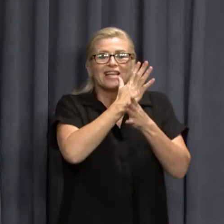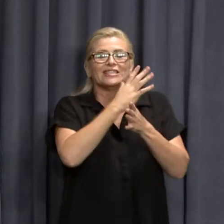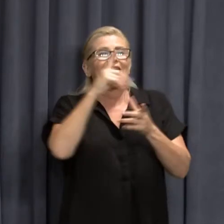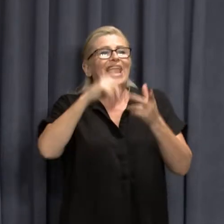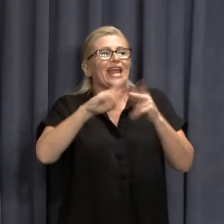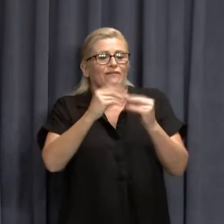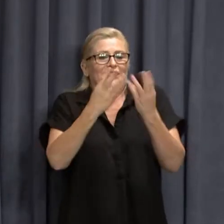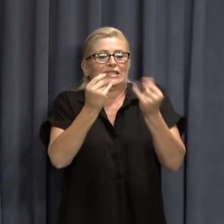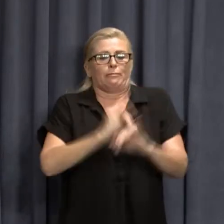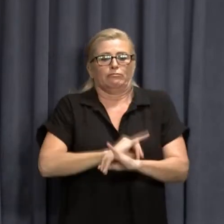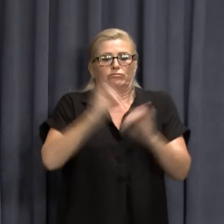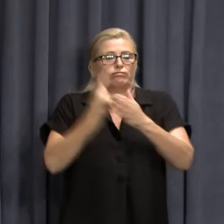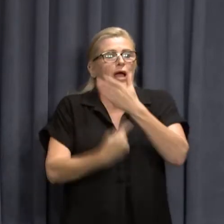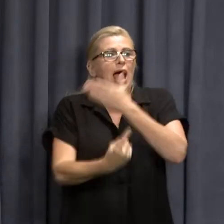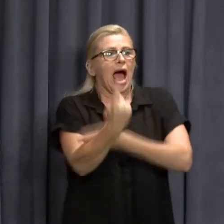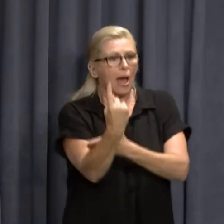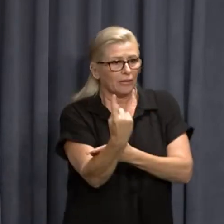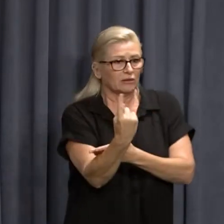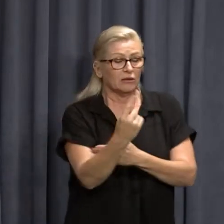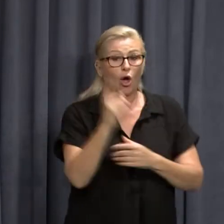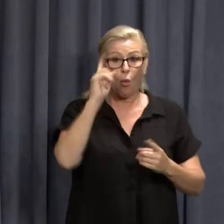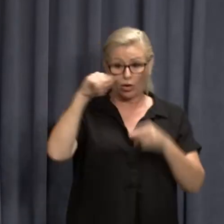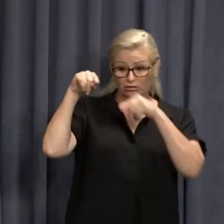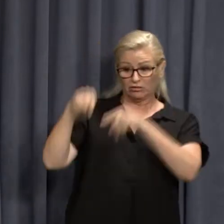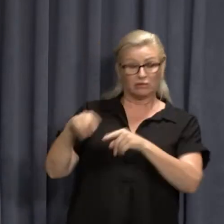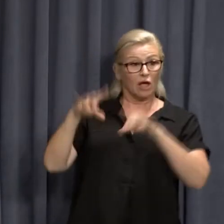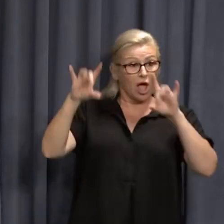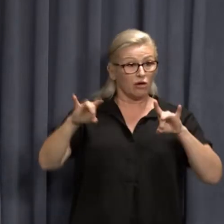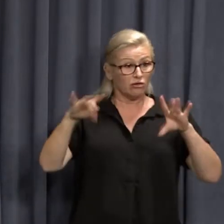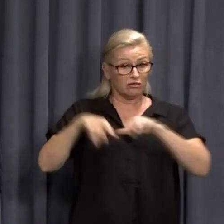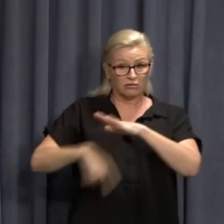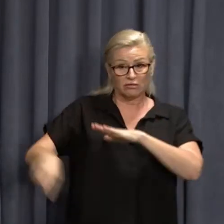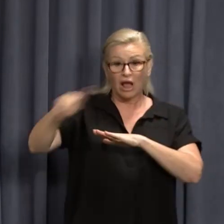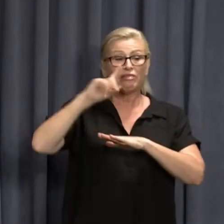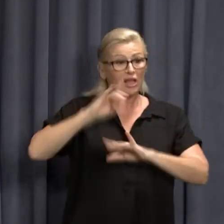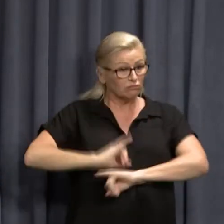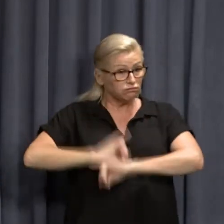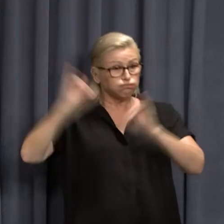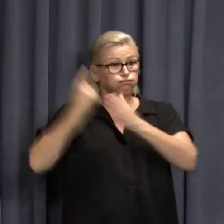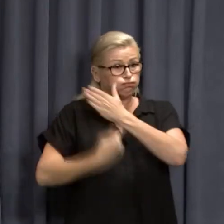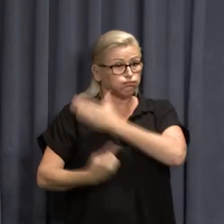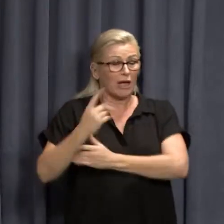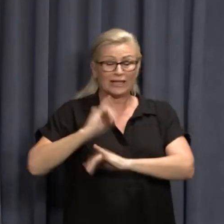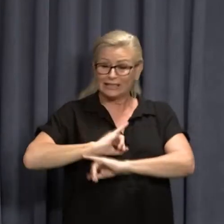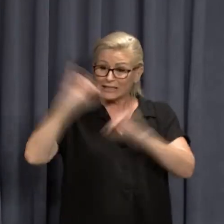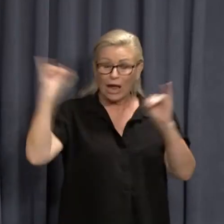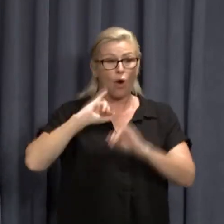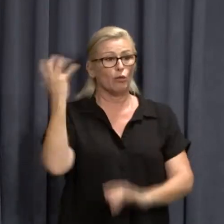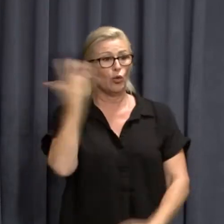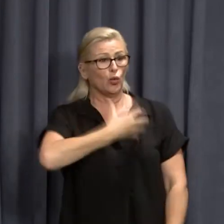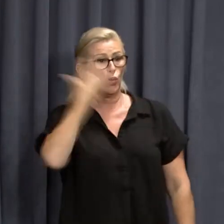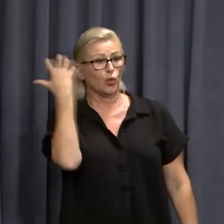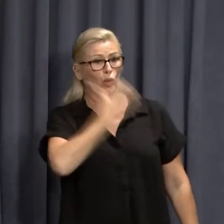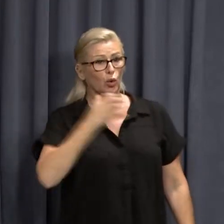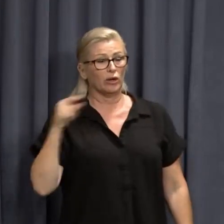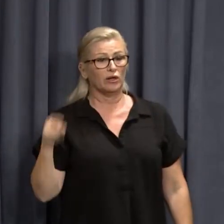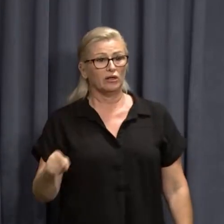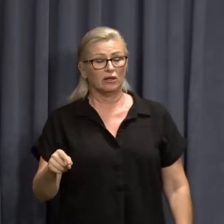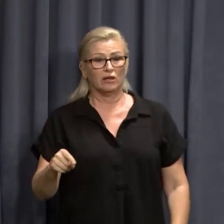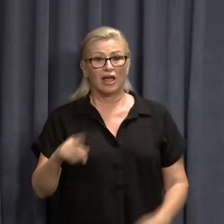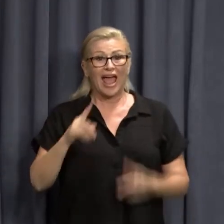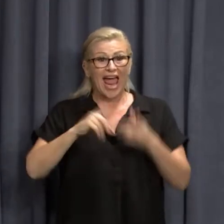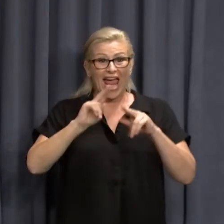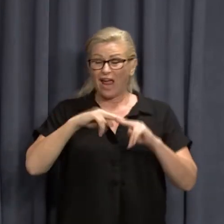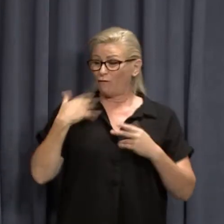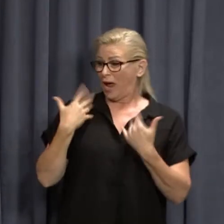what's going on in the eastern states is both an emergency and a catastrophe and deliberately seeding thousands of cases here in the first day a